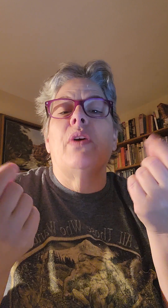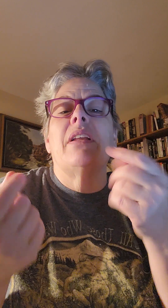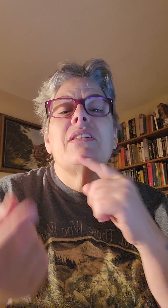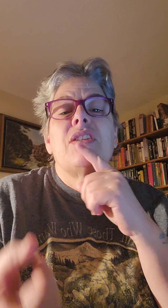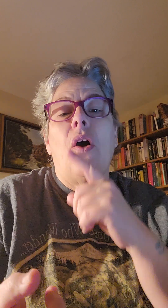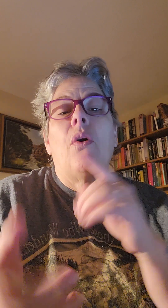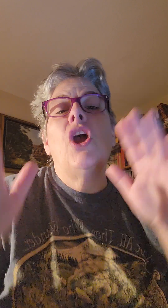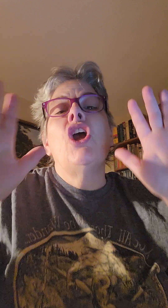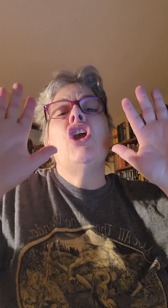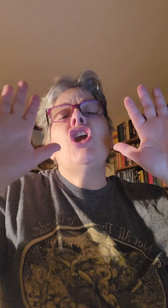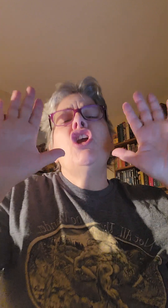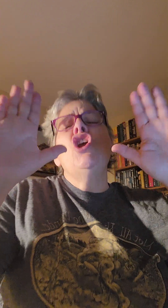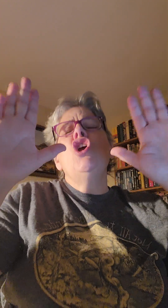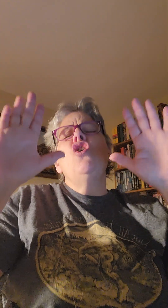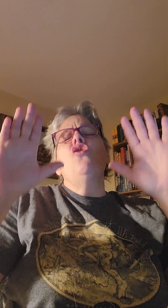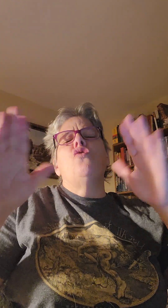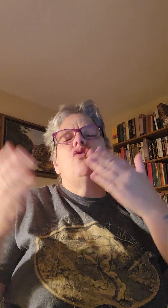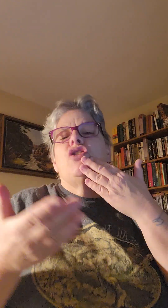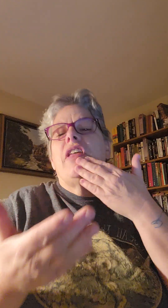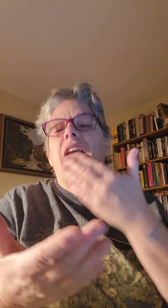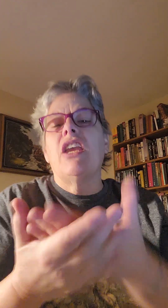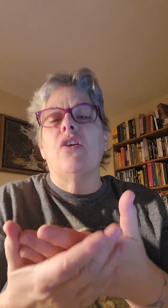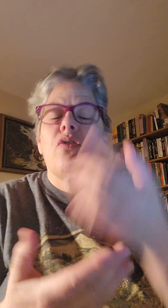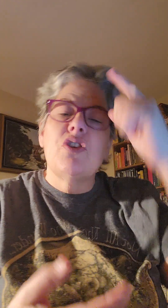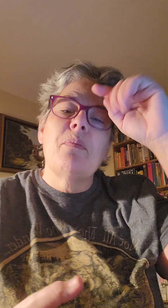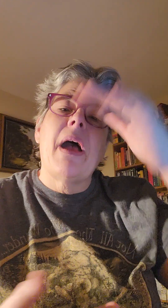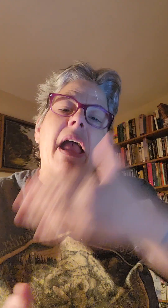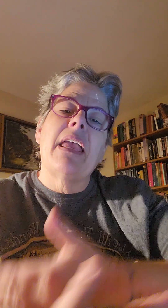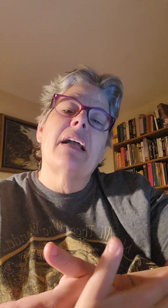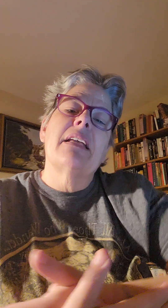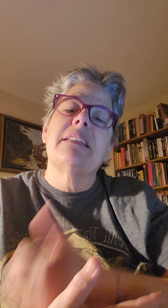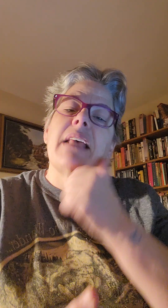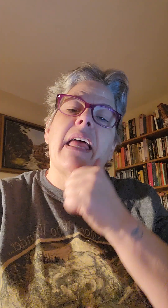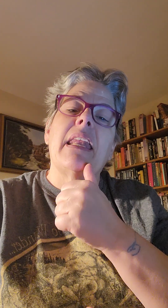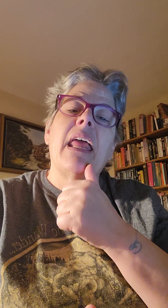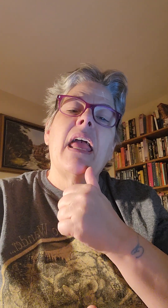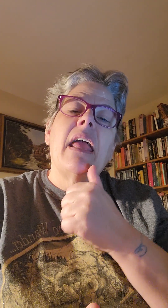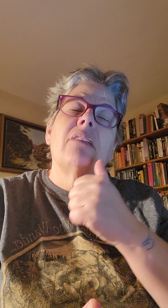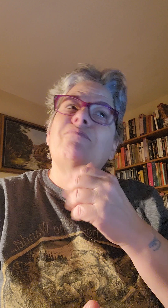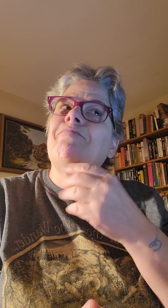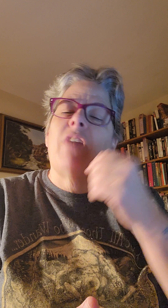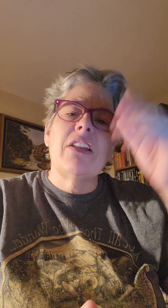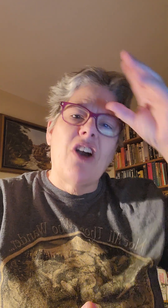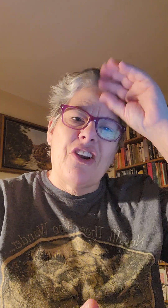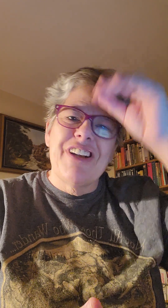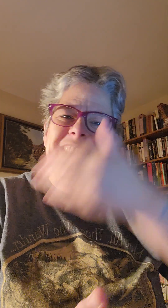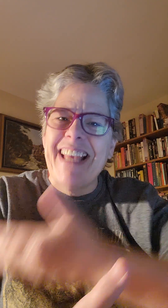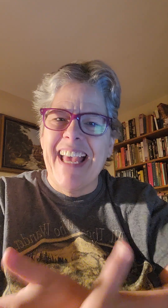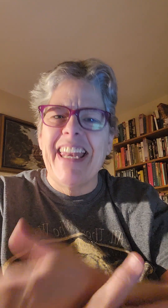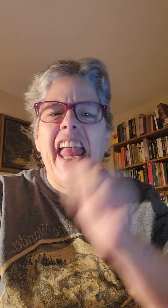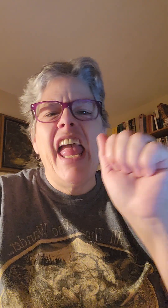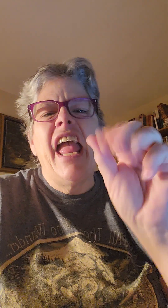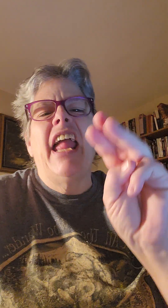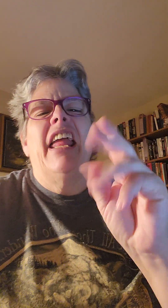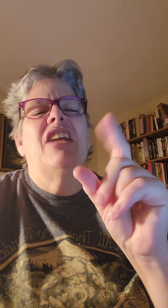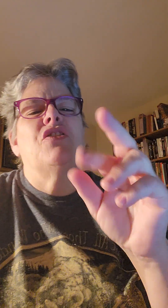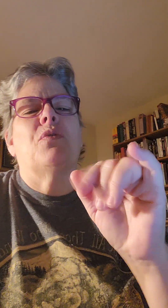it. So huge thank you to my youngest son, not daughter, son, Andrew.